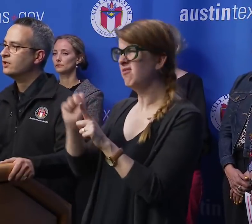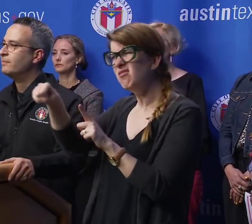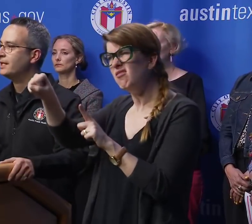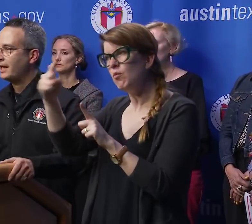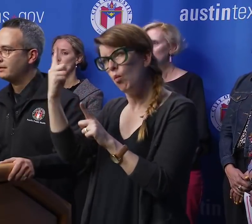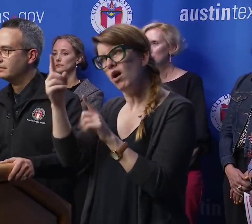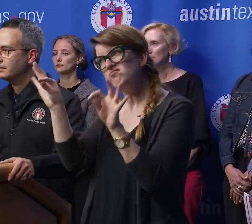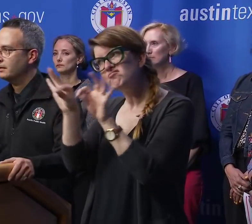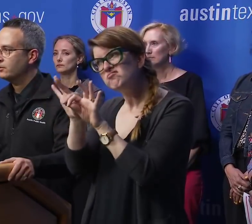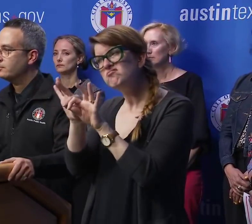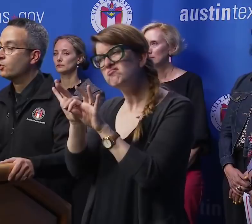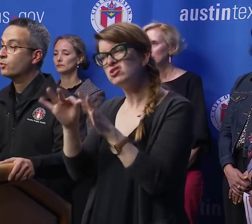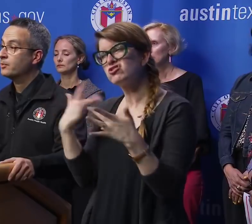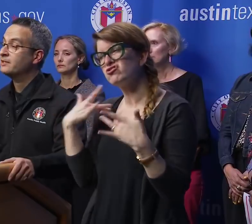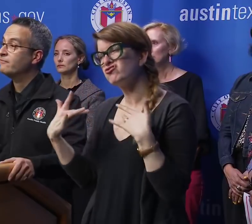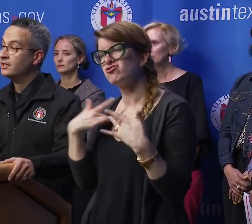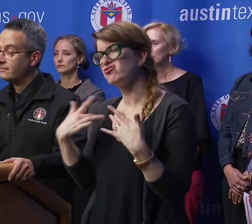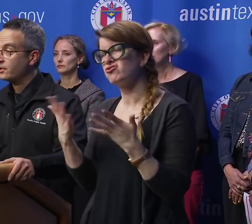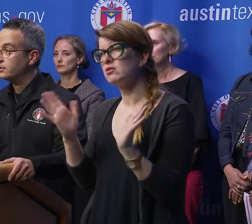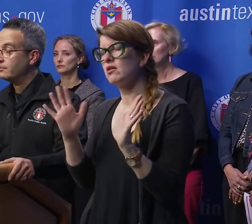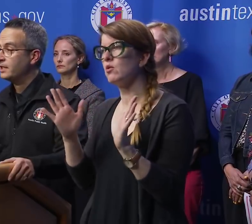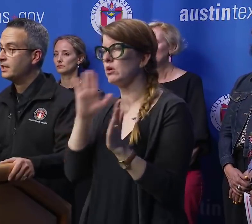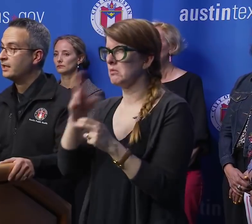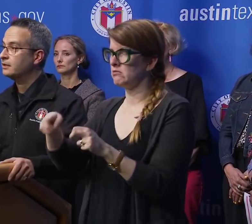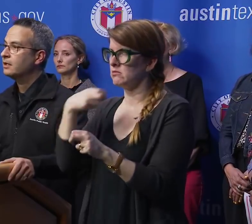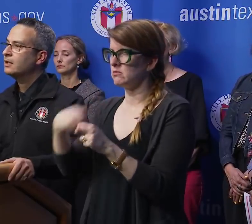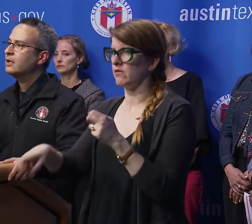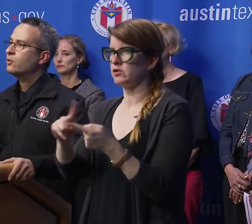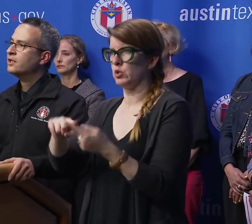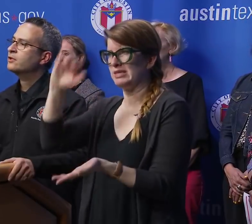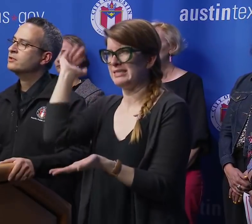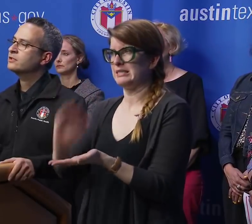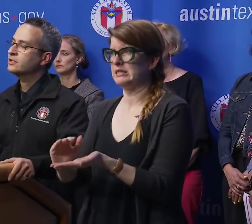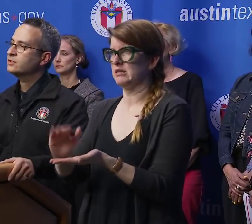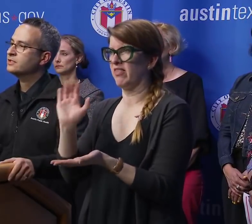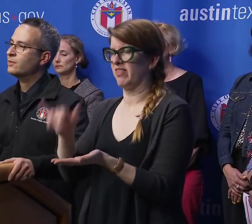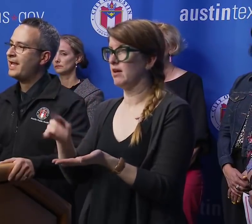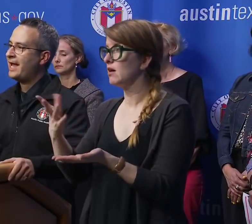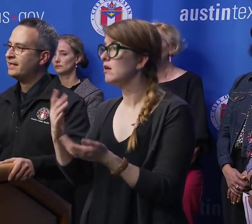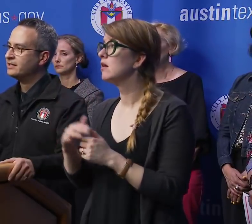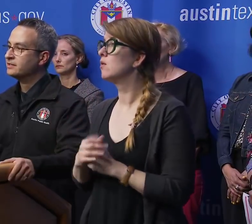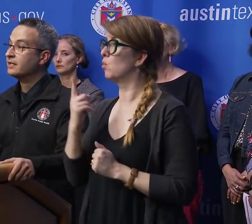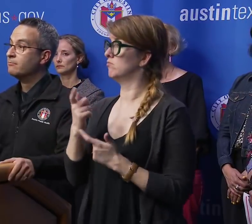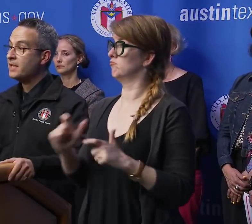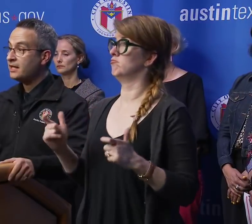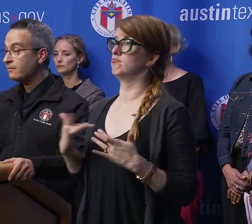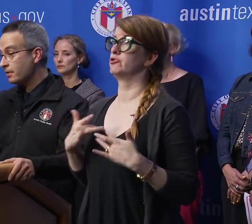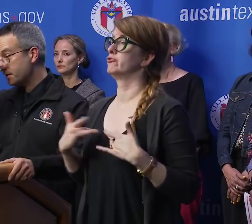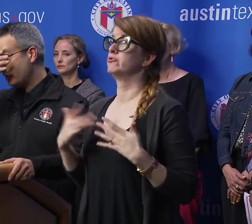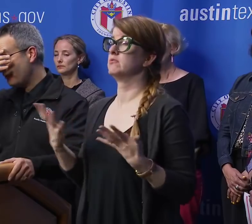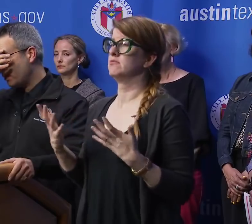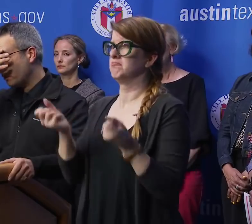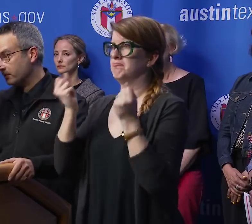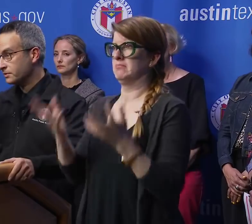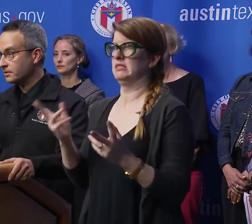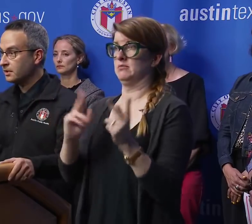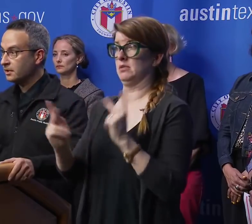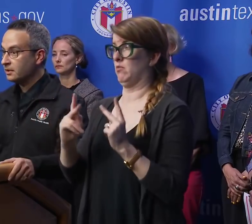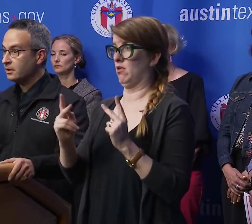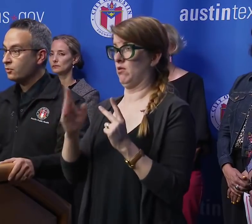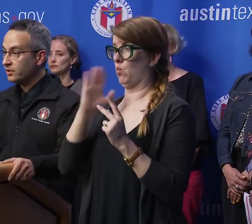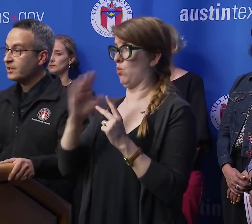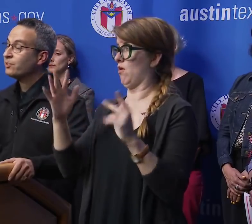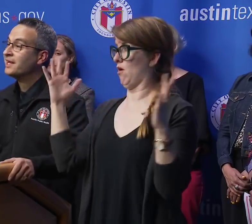we couldn't mitigate or would have been very difficult to mitigate. One of the concerns that we had is that many of those individuals